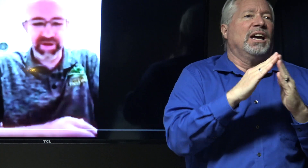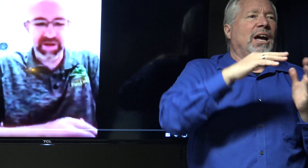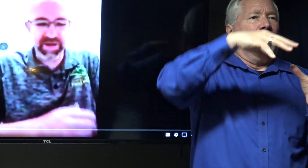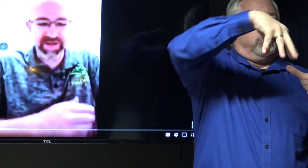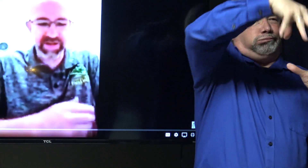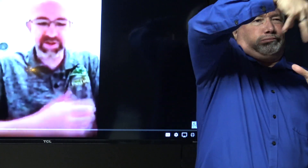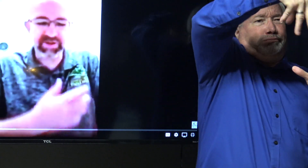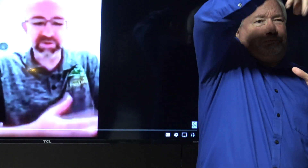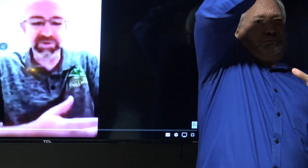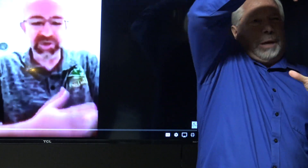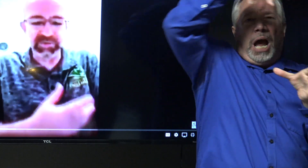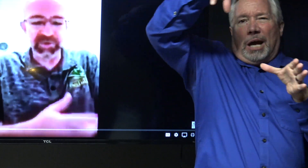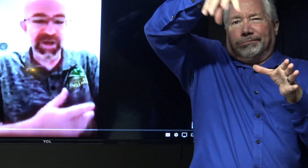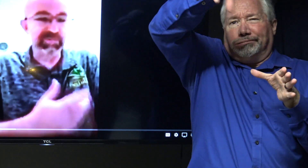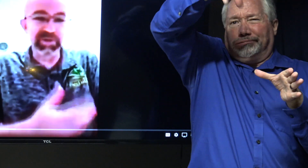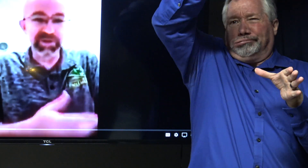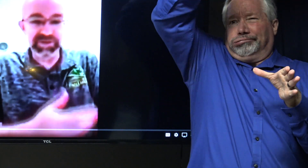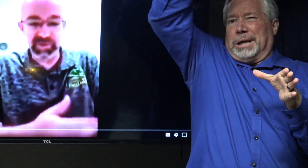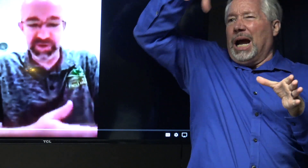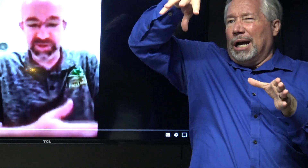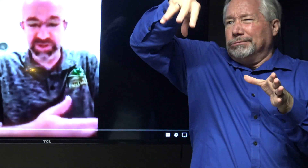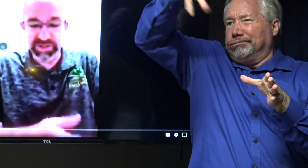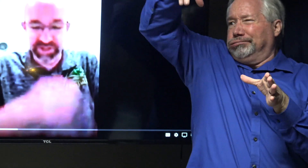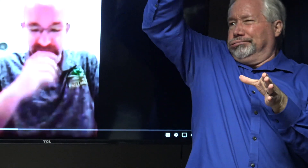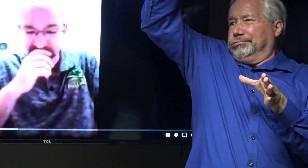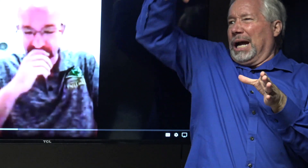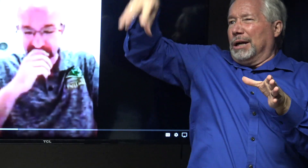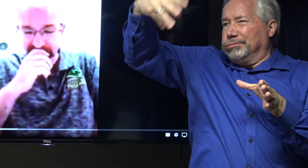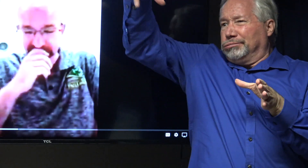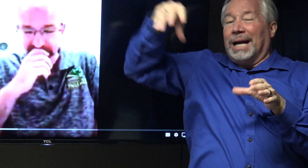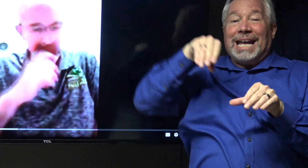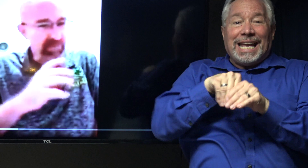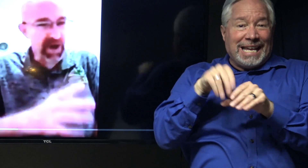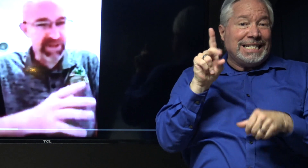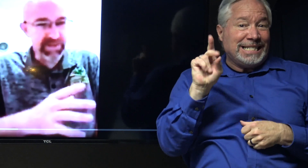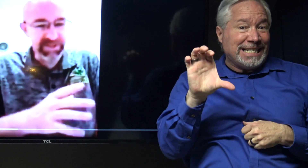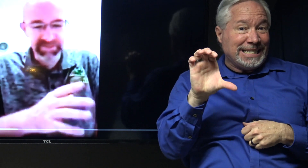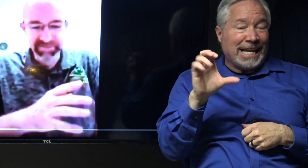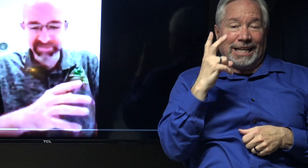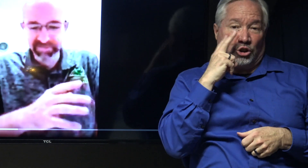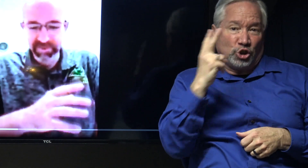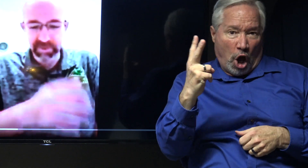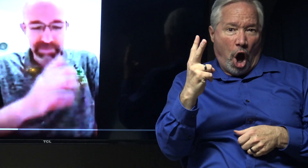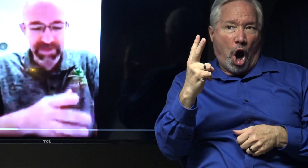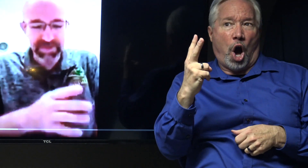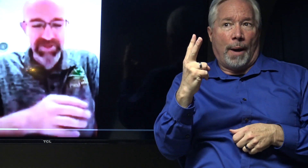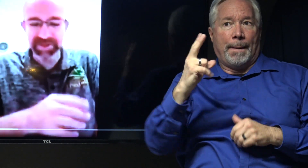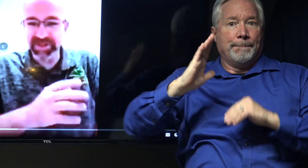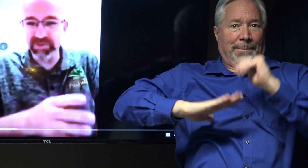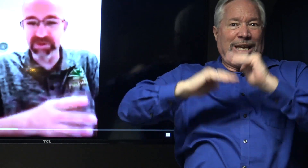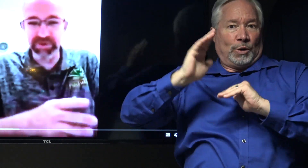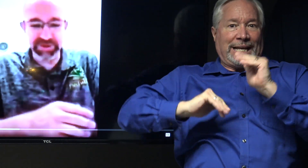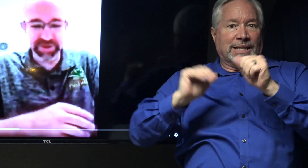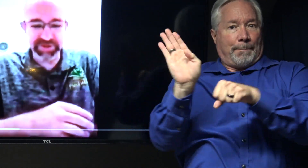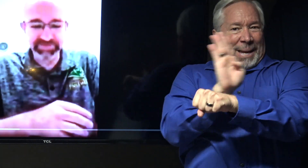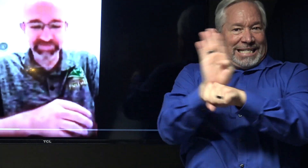right now. I saw crumbled and burned out buildings in Washington, D.C. Not monuments, but businesses and commercial real estate.